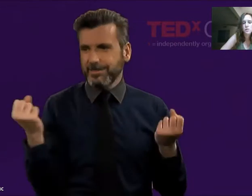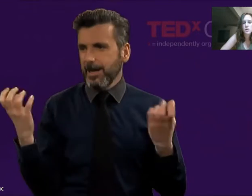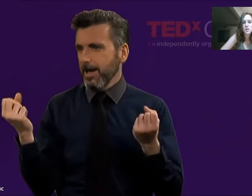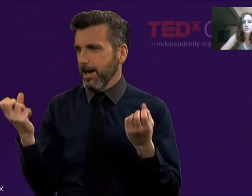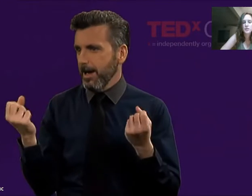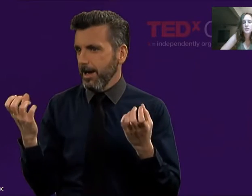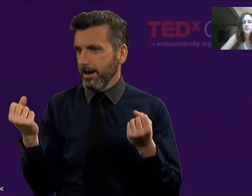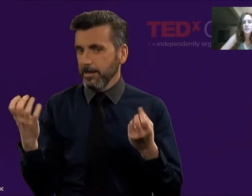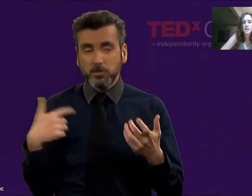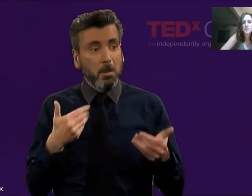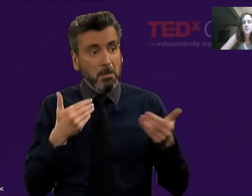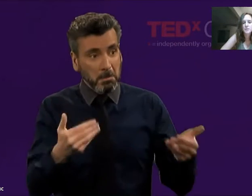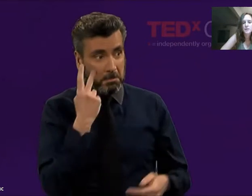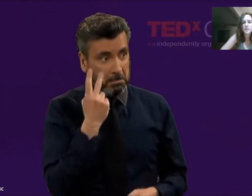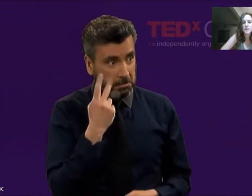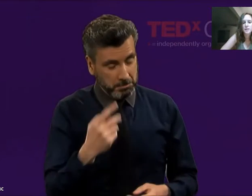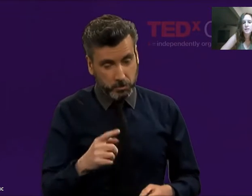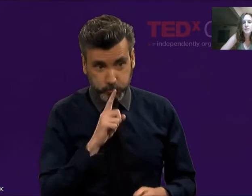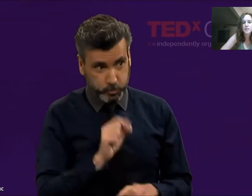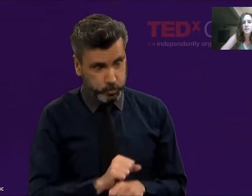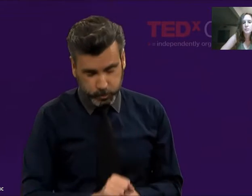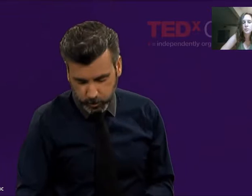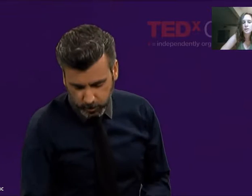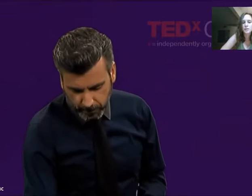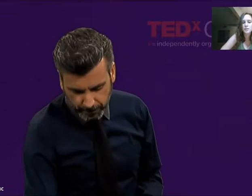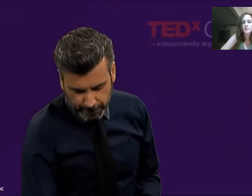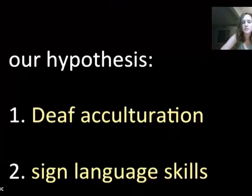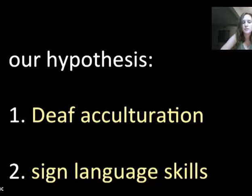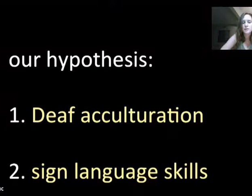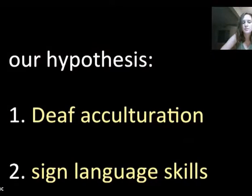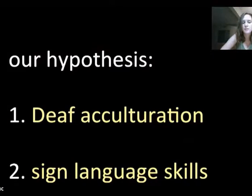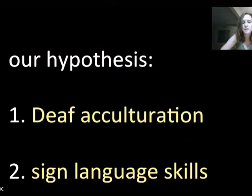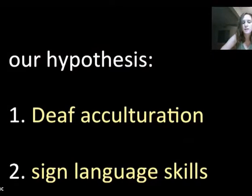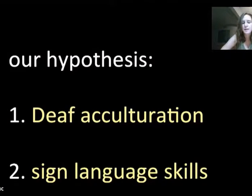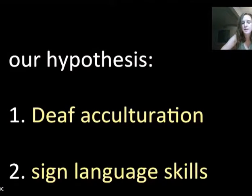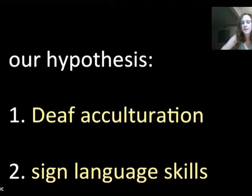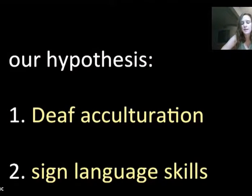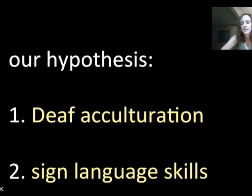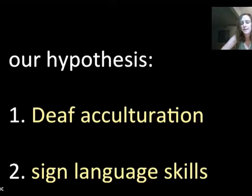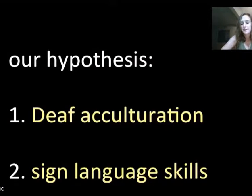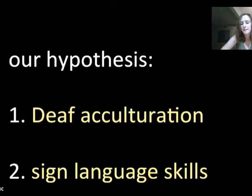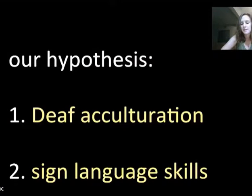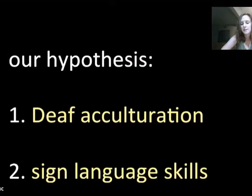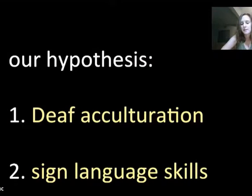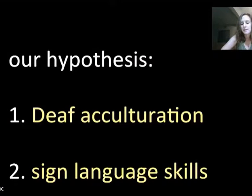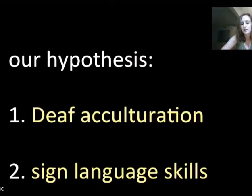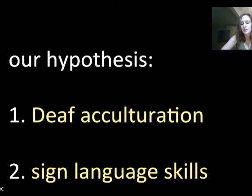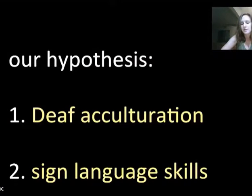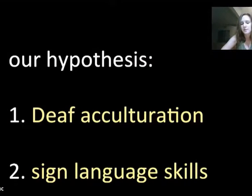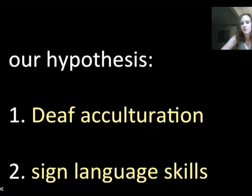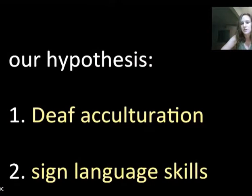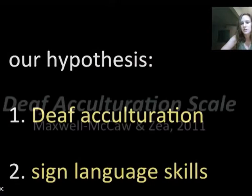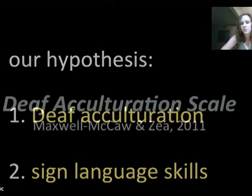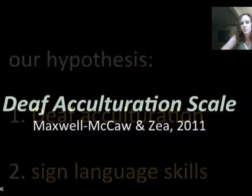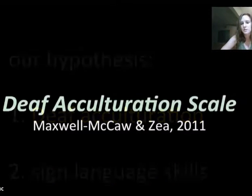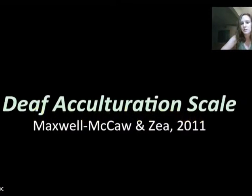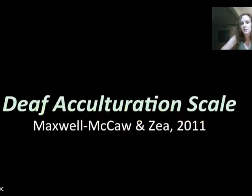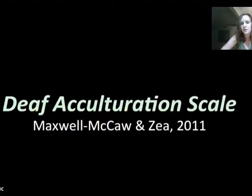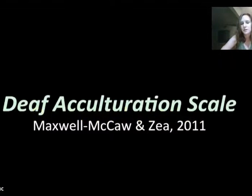We found two factors that were very important. The level of signing and the level of which someone was involved in the